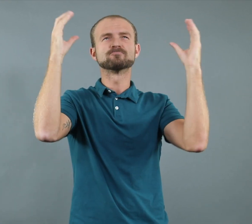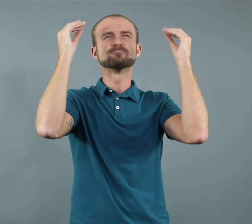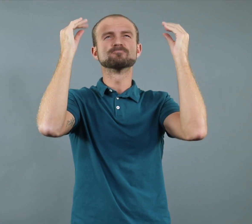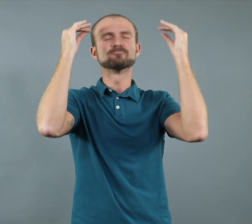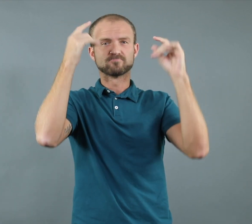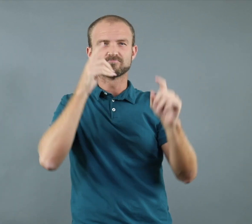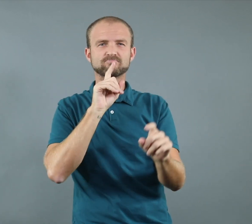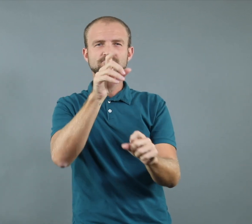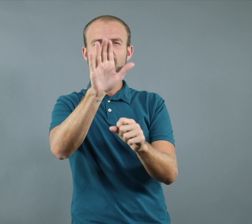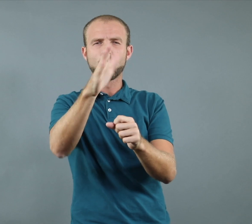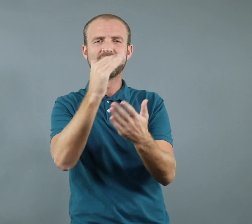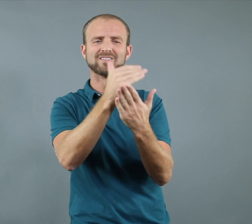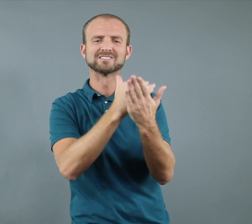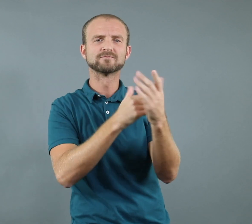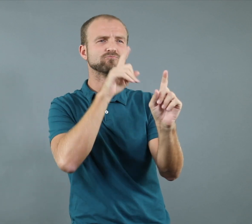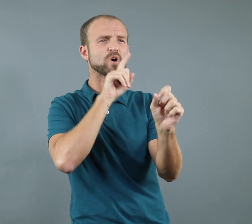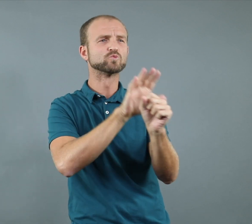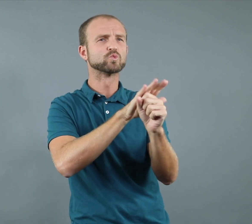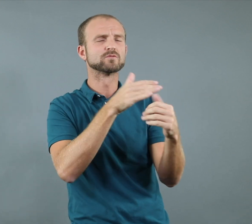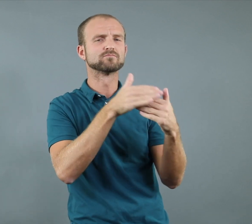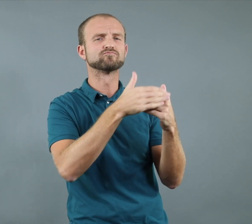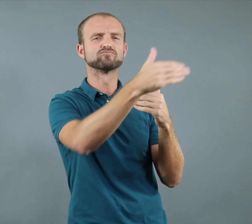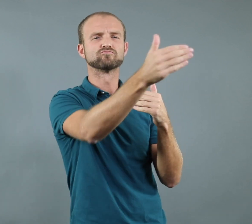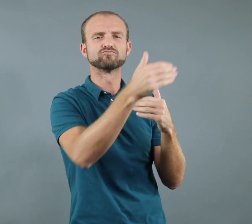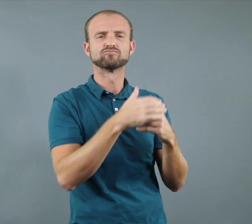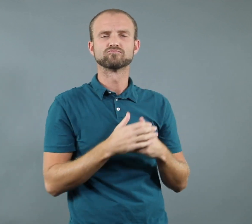make your own resolutions to save energy and conserve the environment.